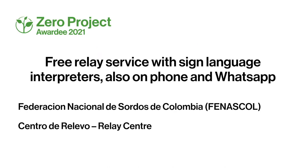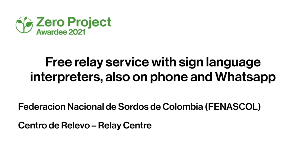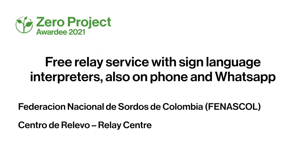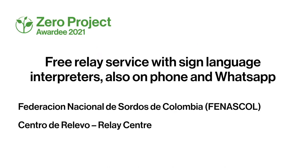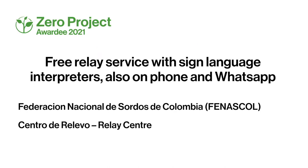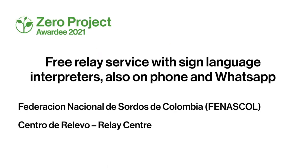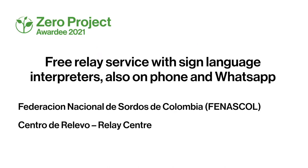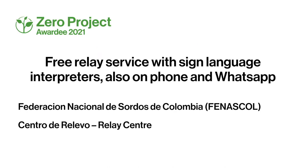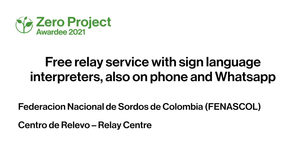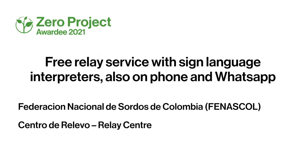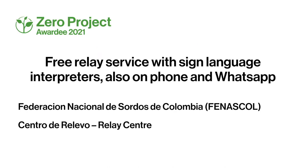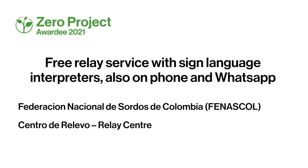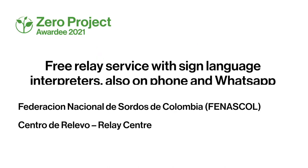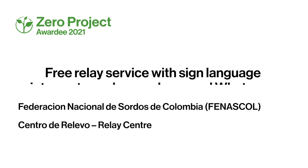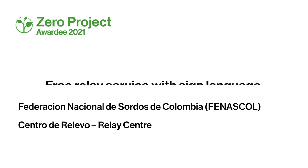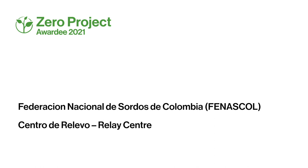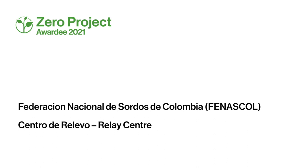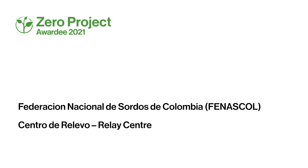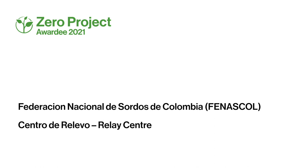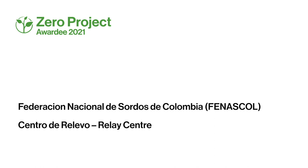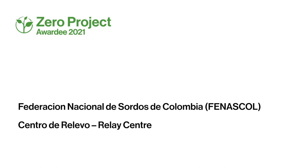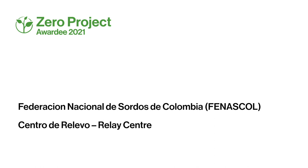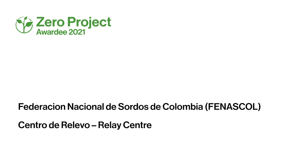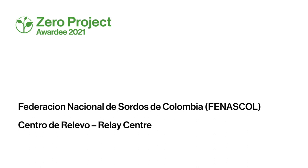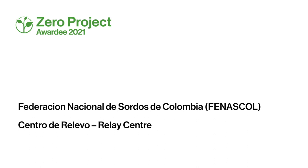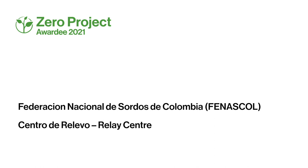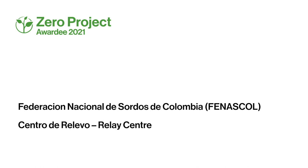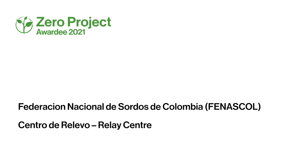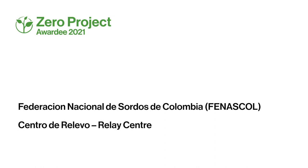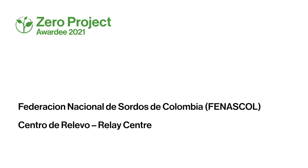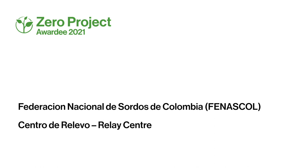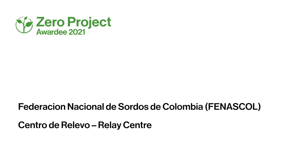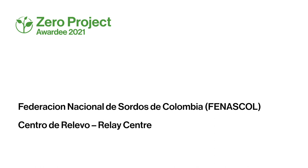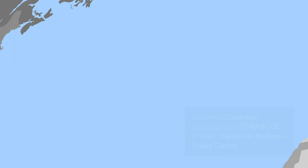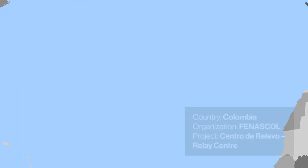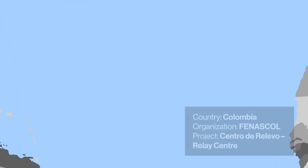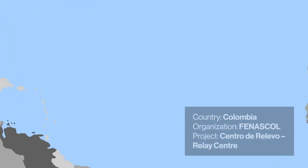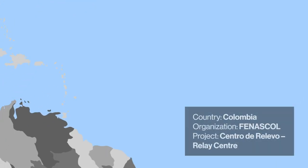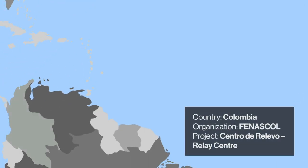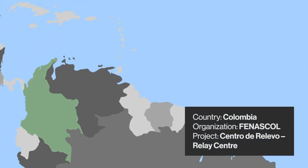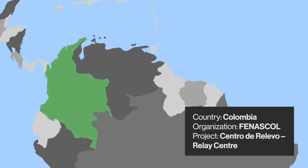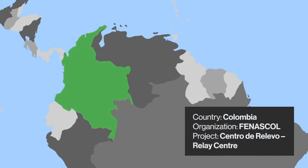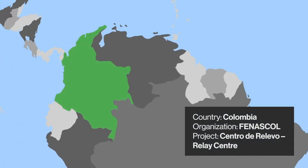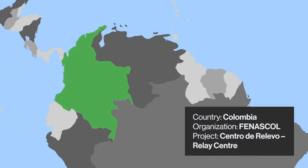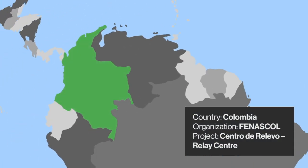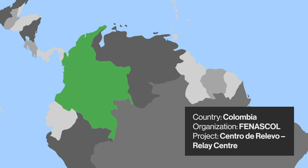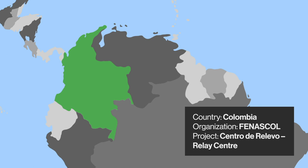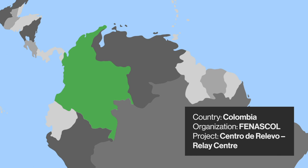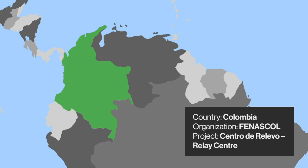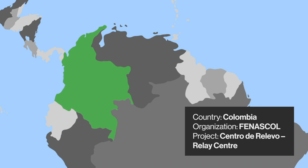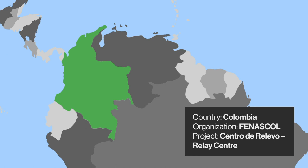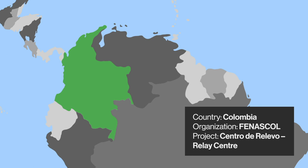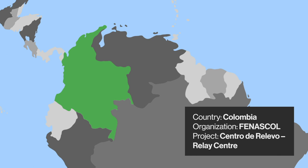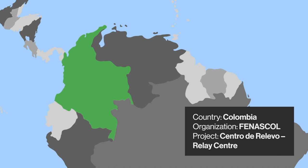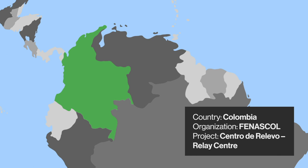Finesco Relay Center. Free relay service with sign language interpreters. Also on phone and WhatsApp.